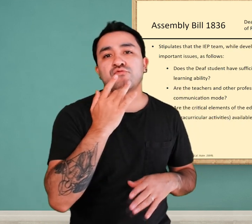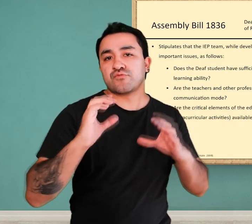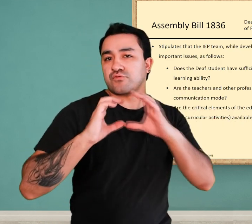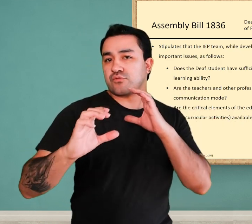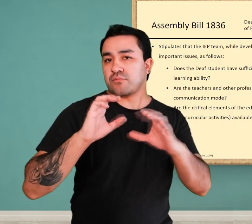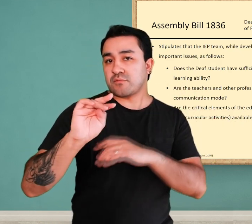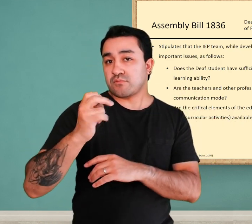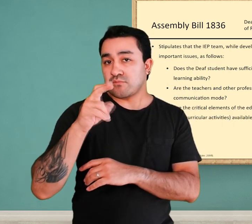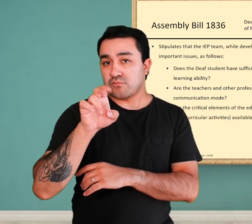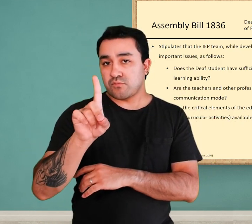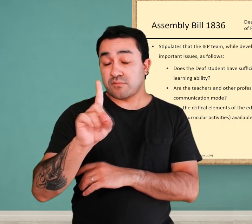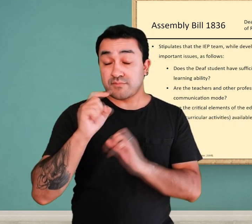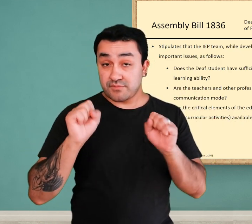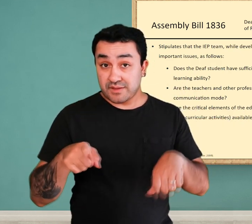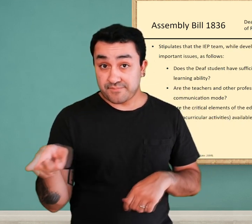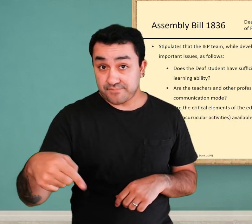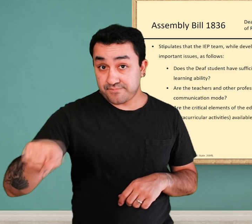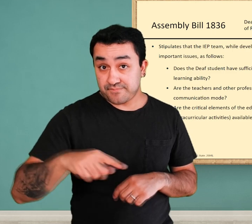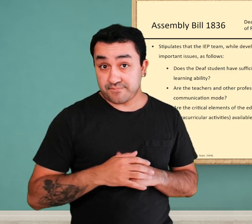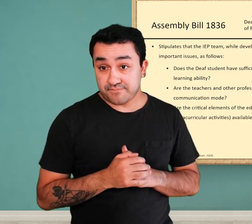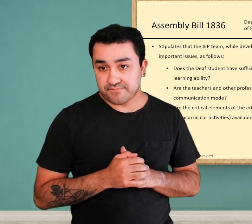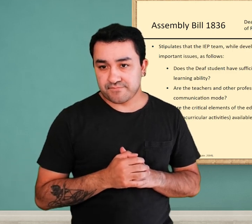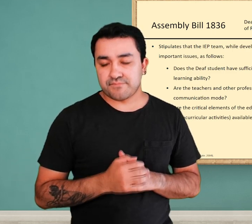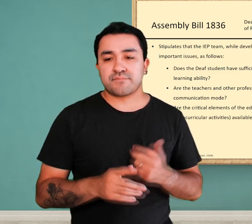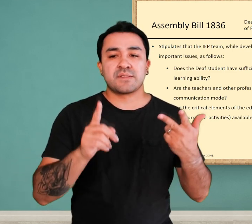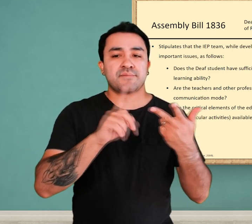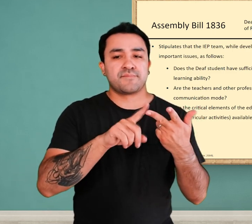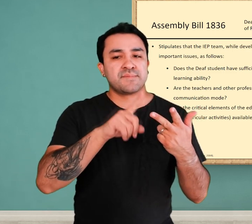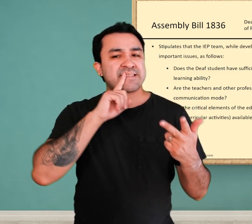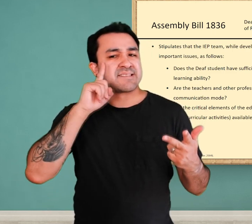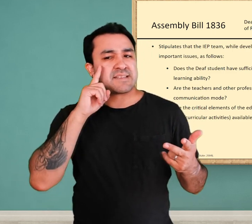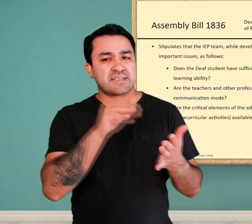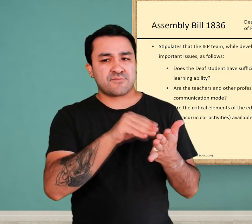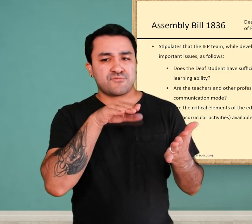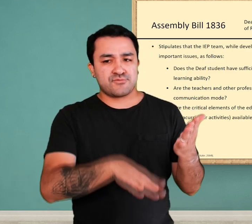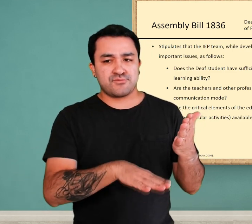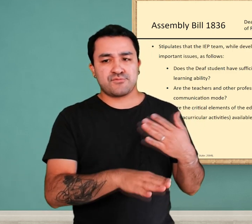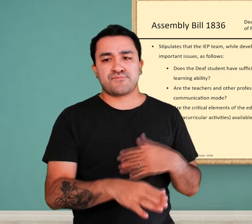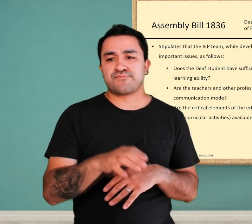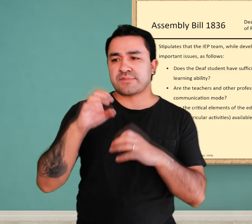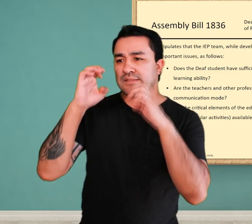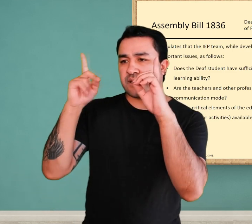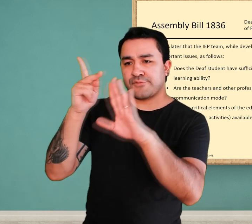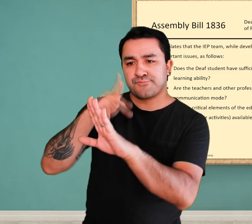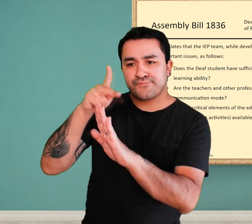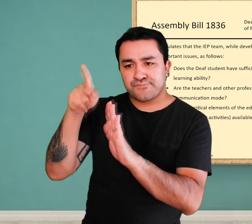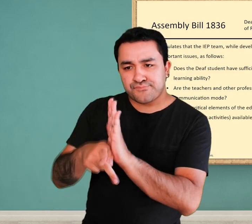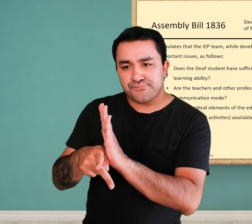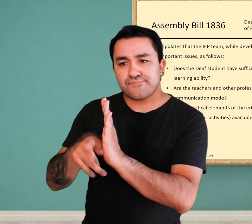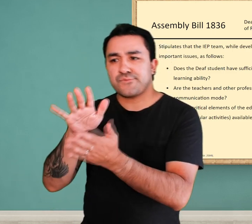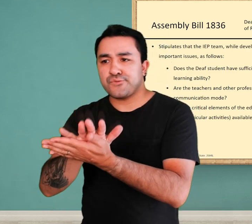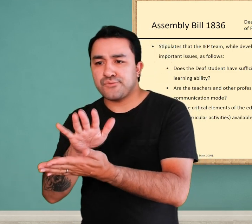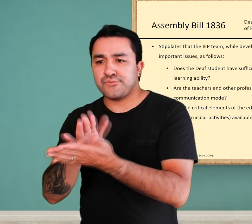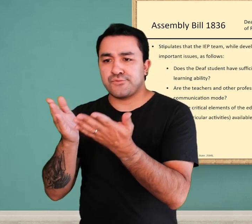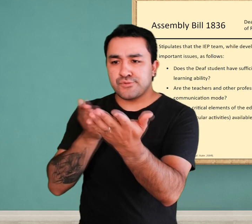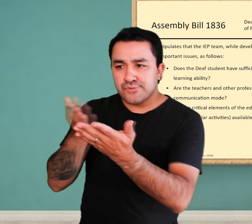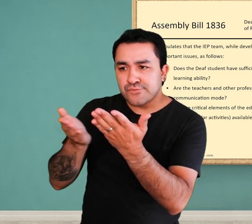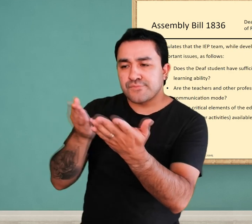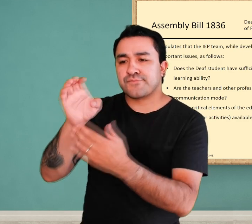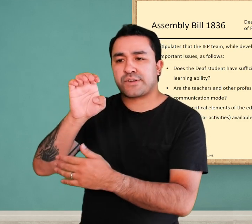3. Are the critical elements of the educational programs, such as academic instruction, school services,